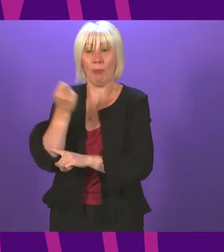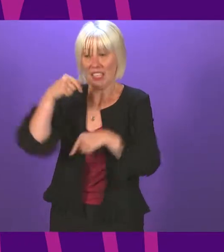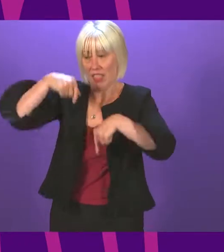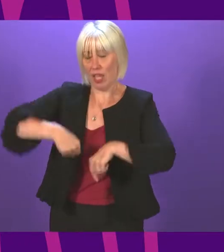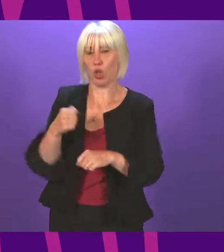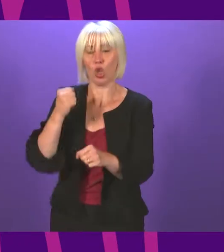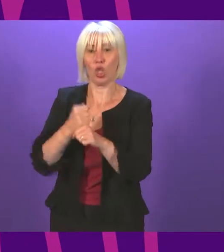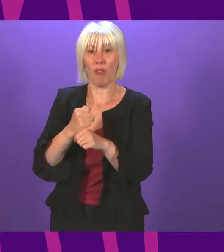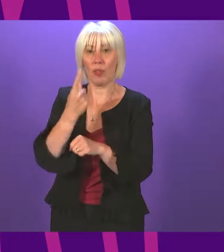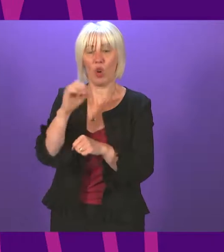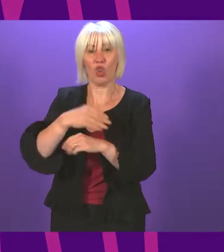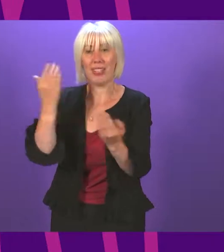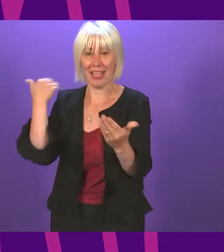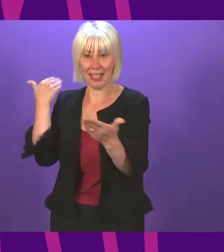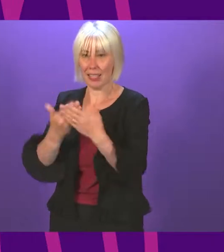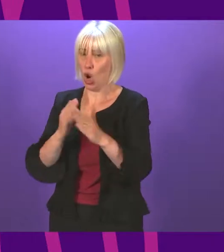over the last 100 days.